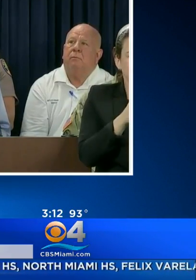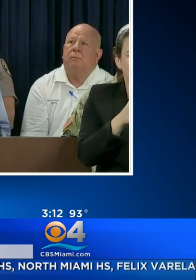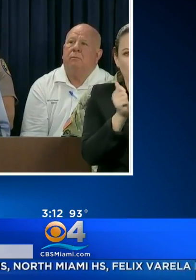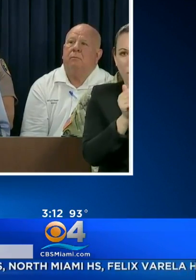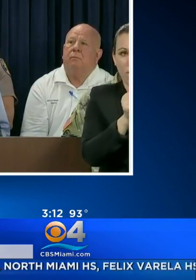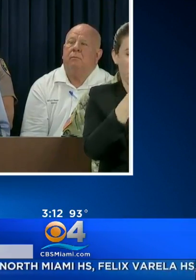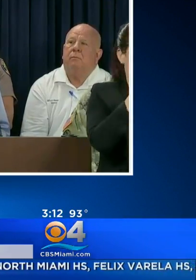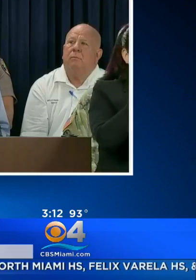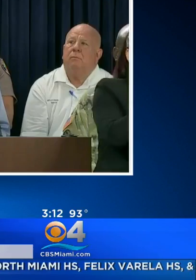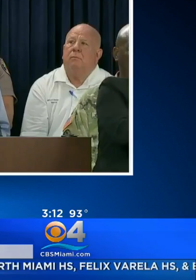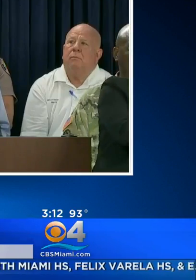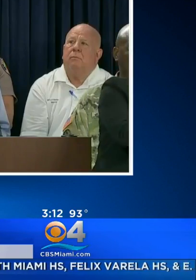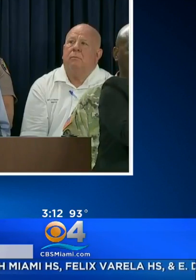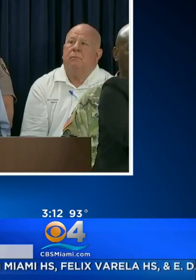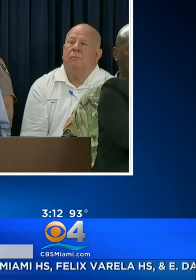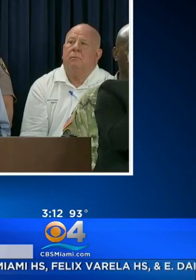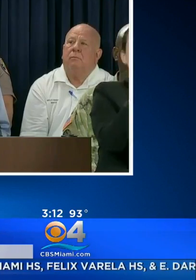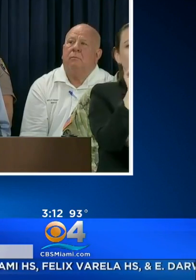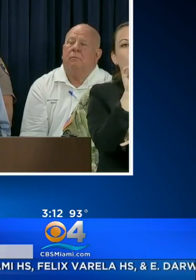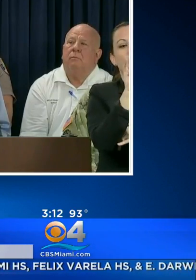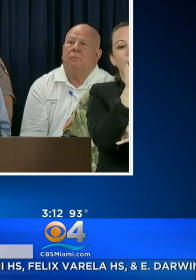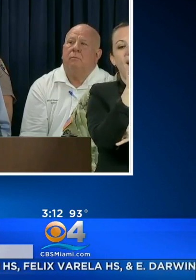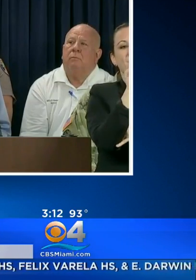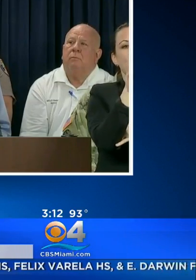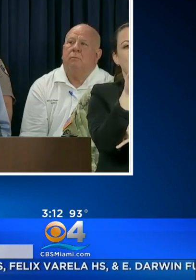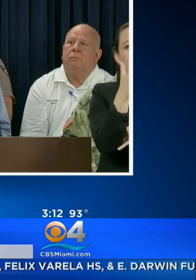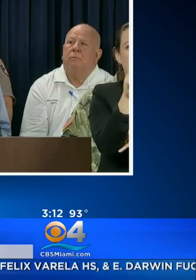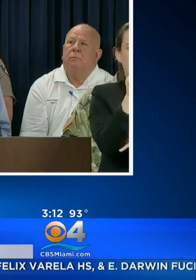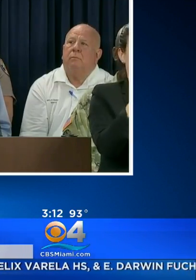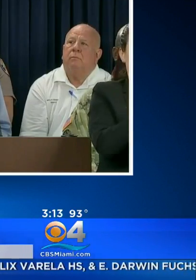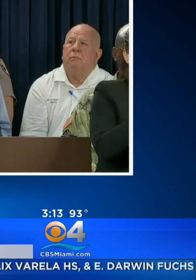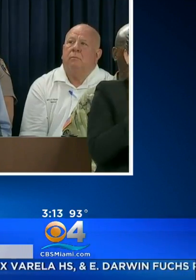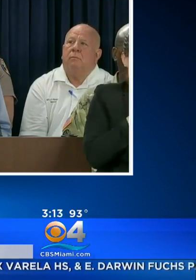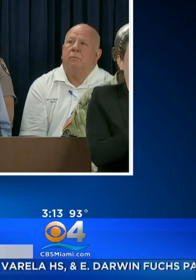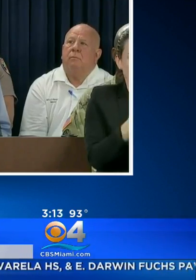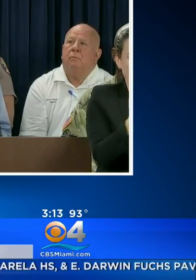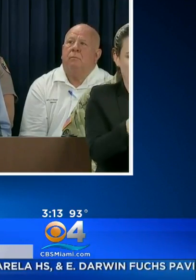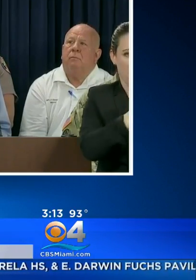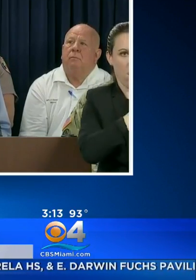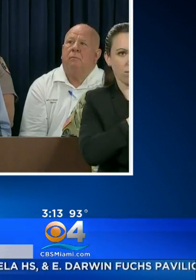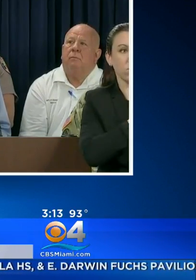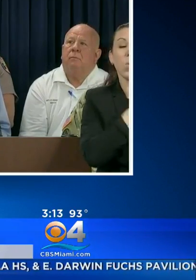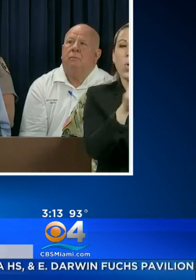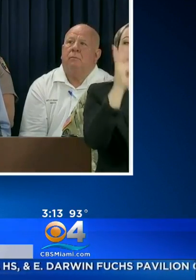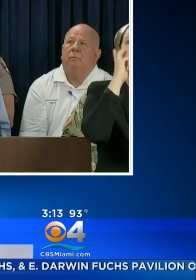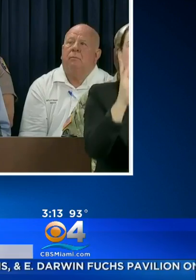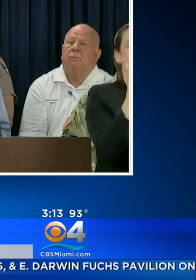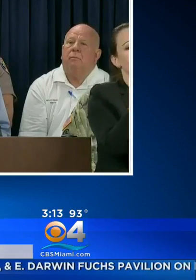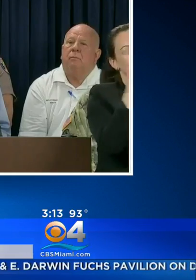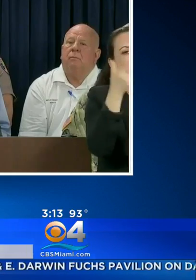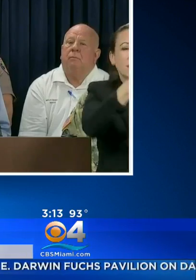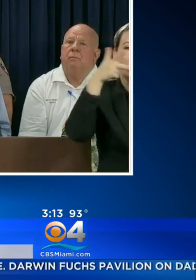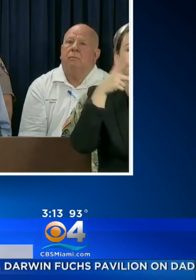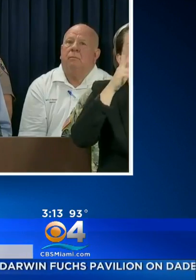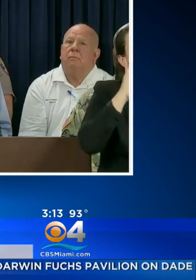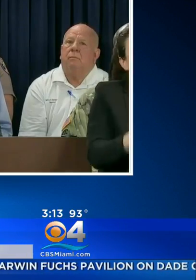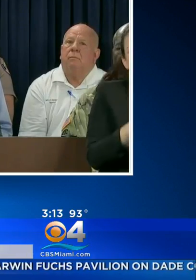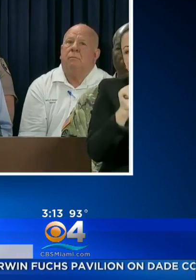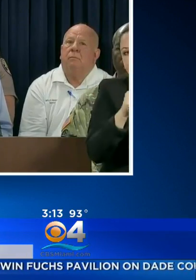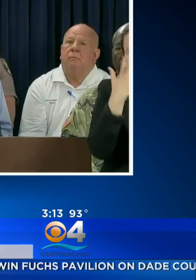PORT OF TAMPA AND PORT EVERGLADES. WHILE WE ARE MAKING PROGRESS, YOU WILL SEE LINES OR OUTTAGES, UNFORTUNATELY.